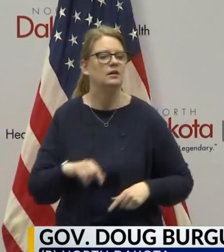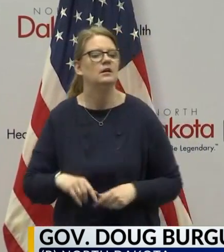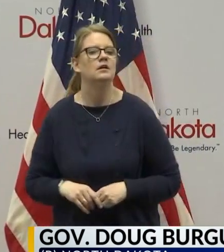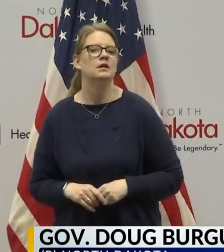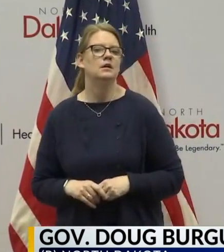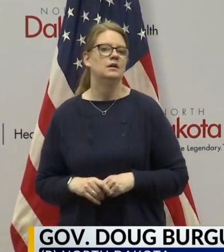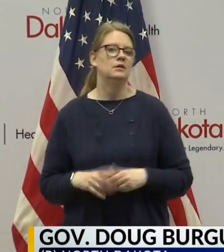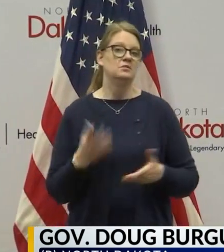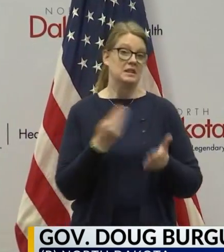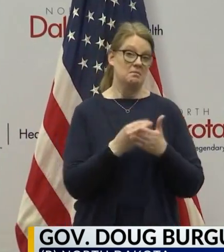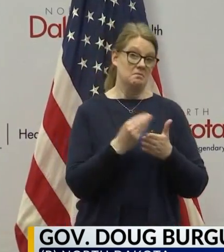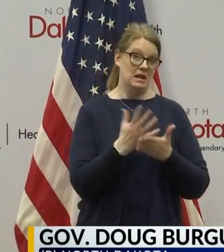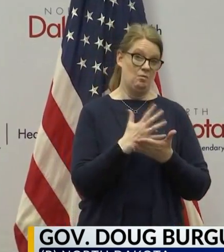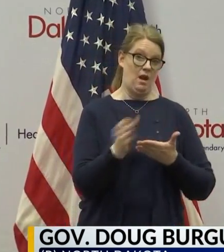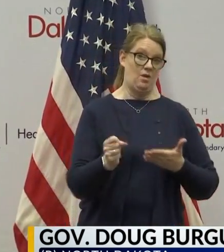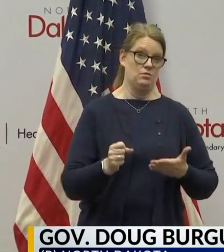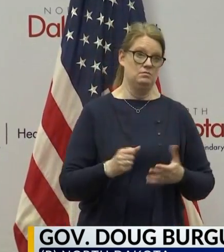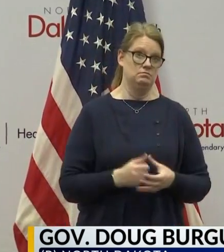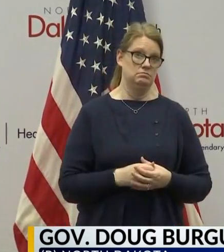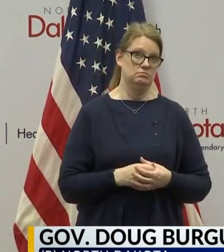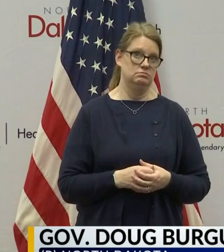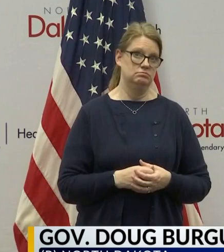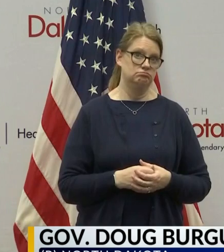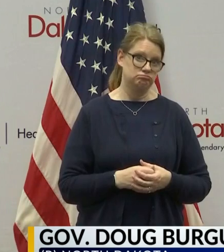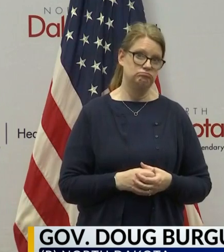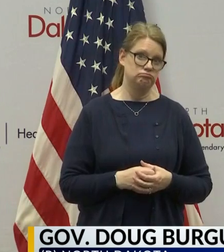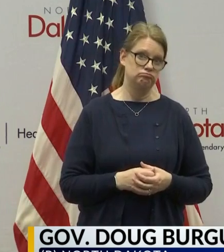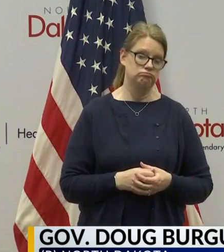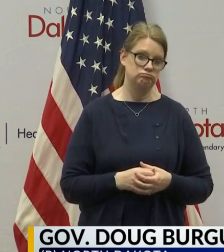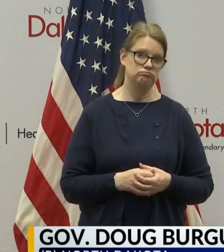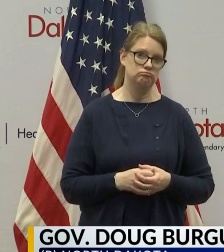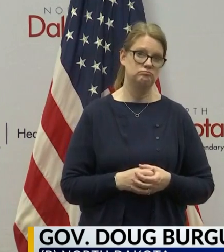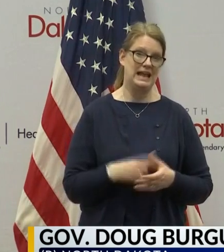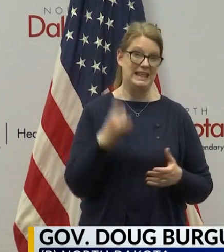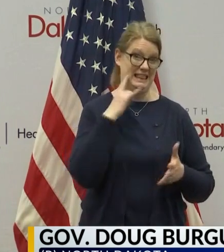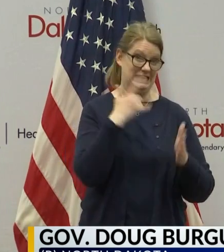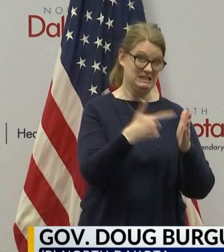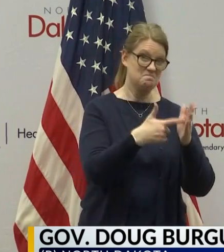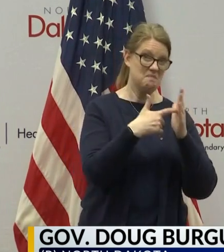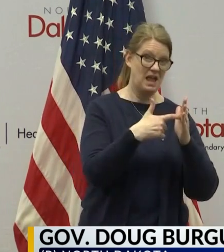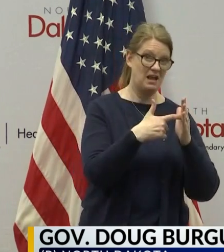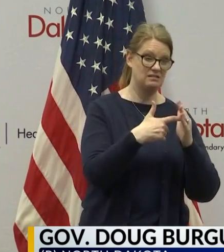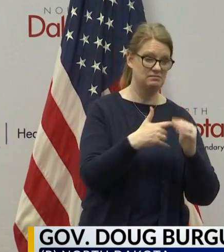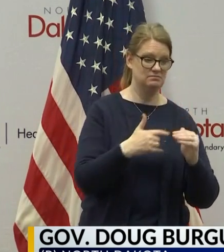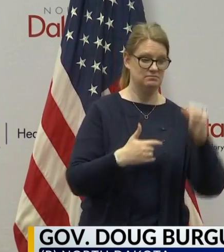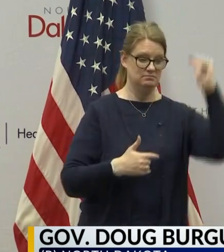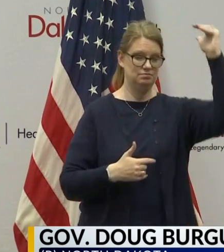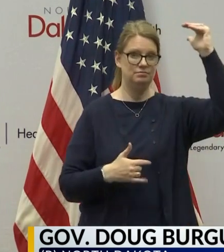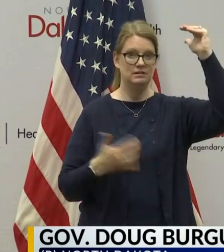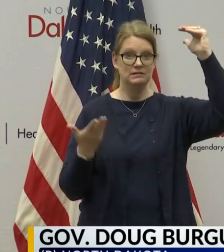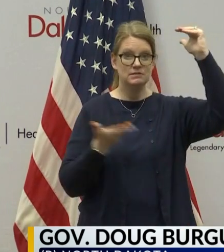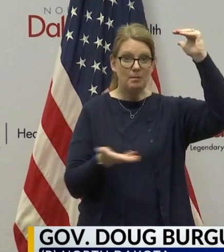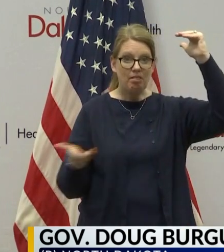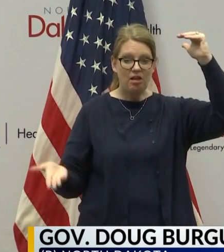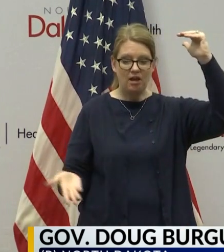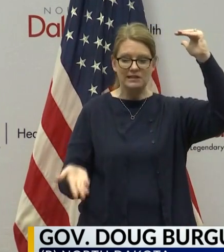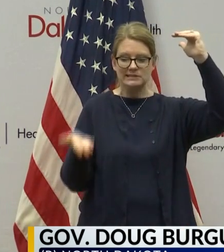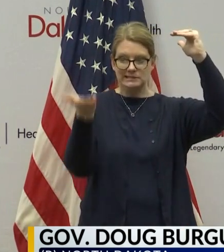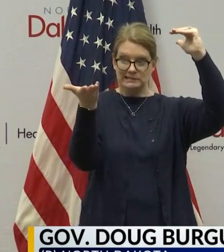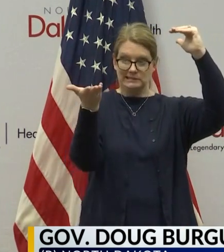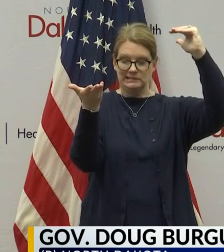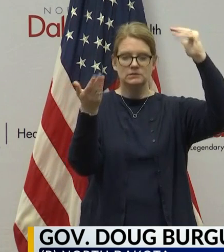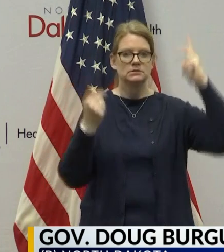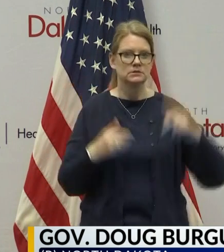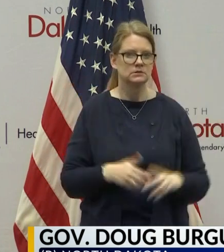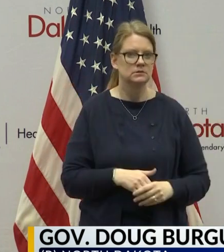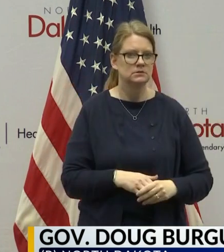Will the money run out? I think demand will exceed supply in terms of what the federal government has put into